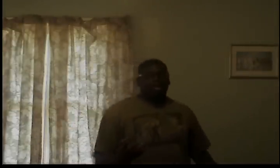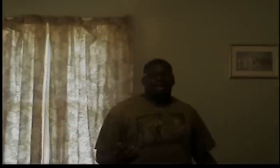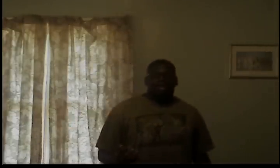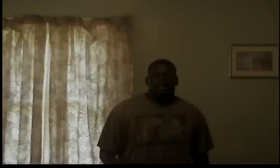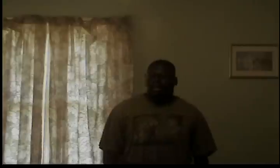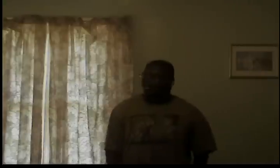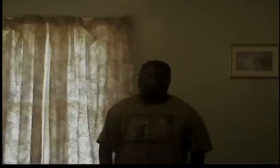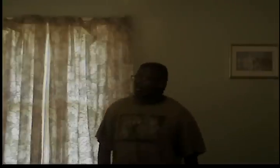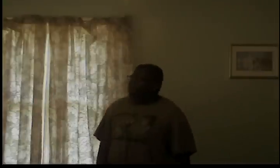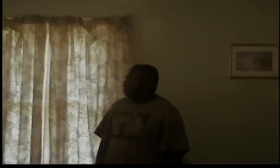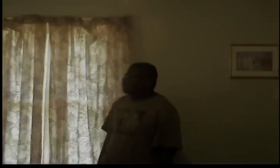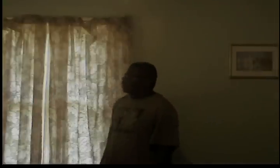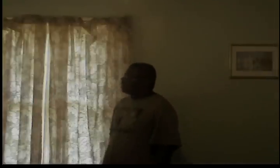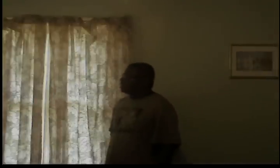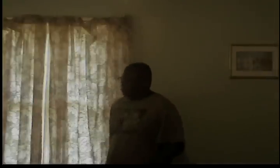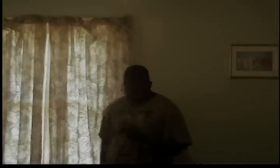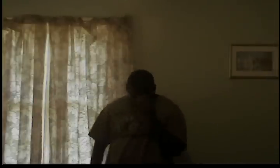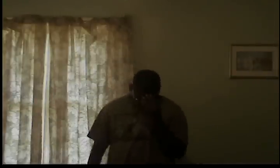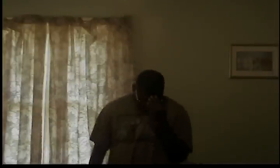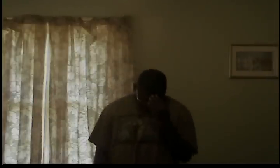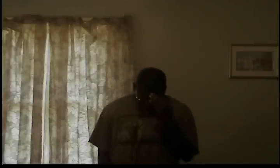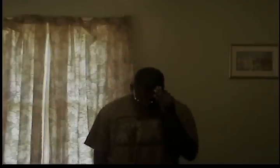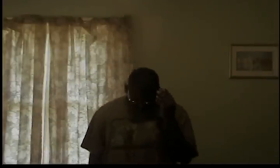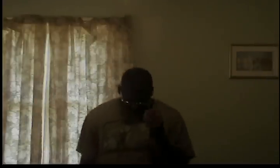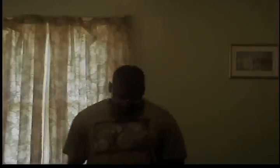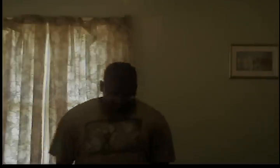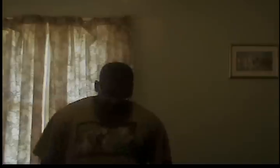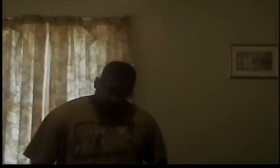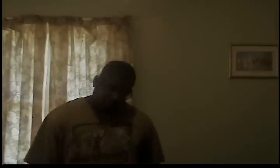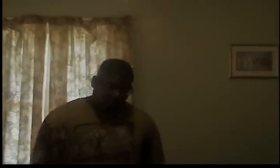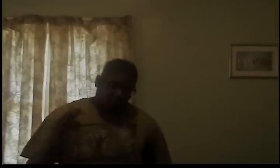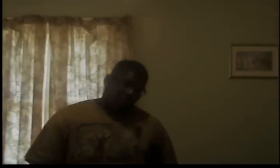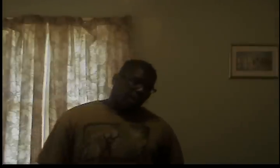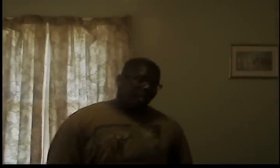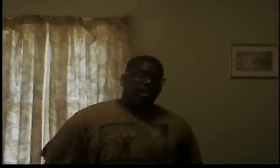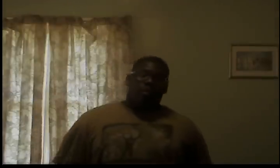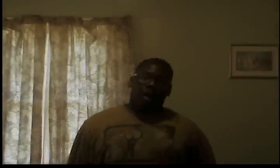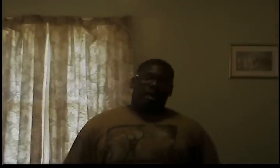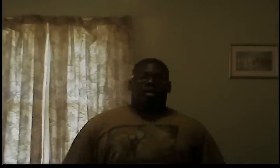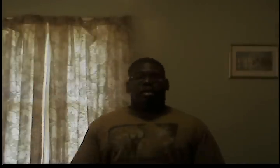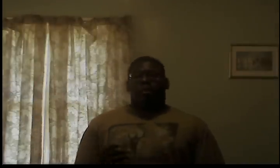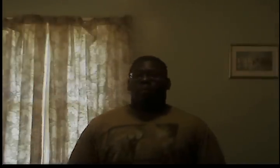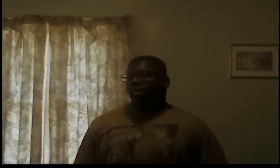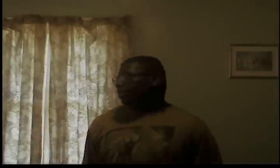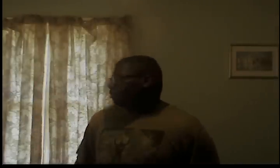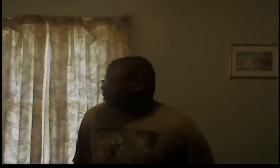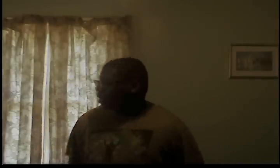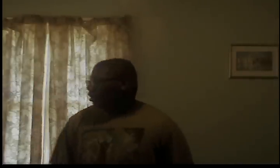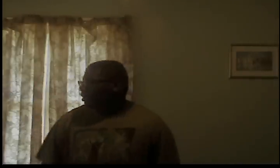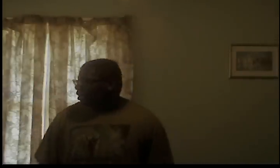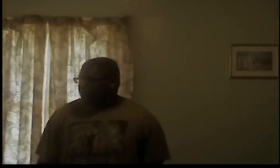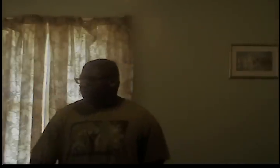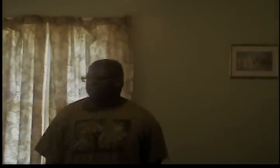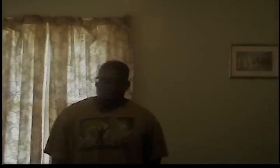do you feel your pain why is it in your book is retarded I'm sorry